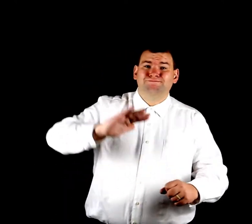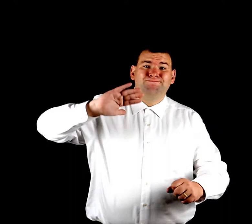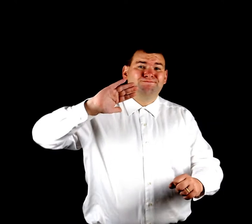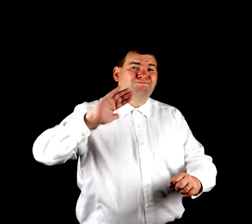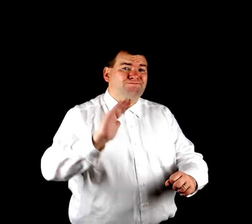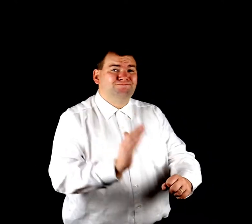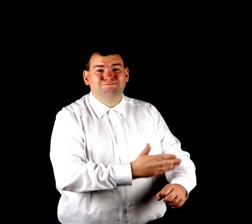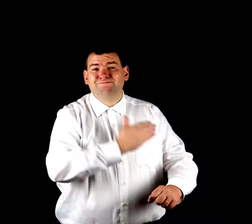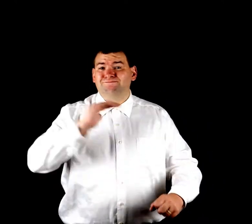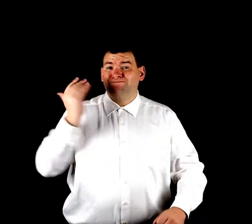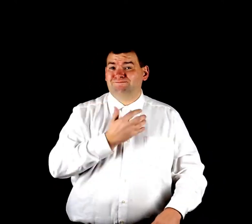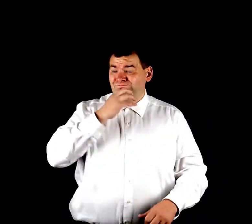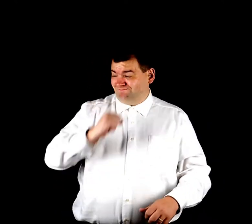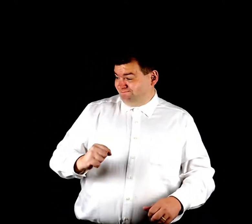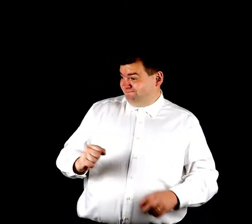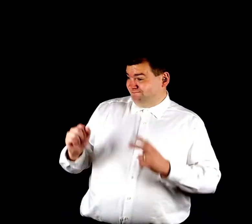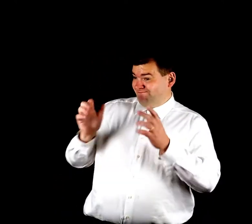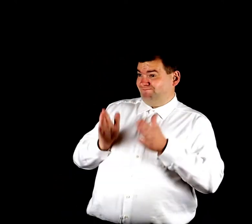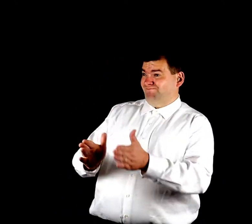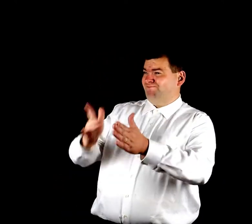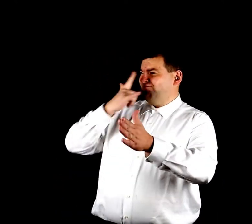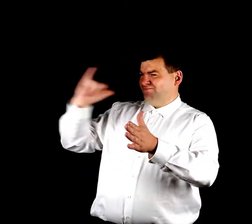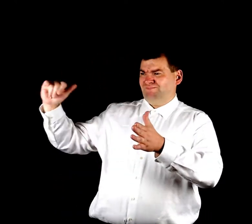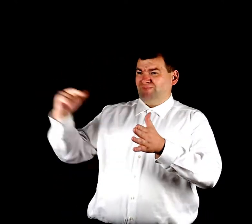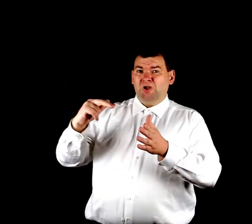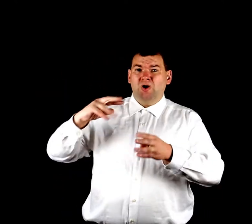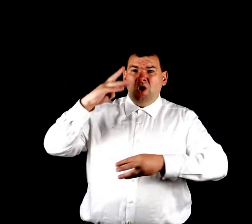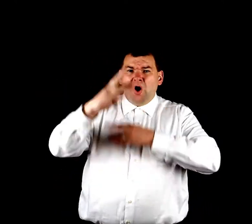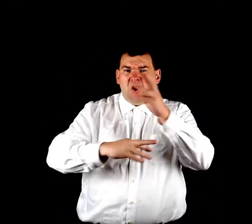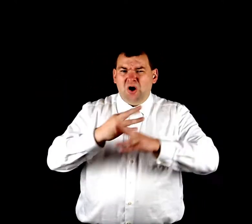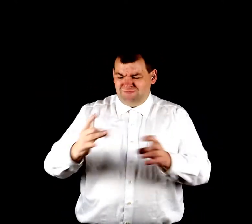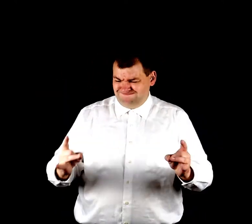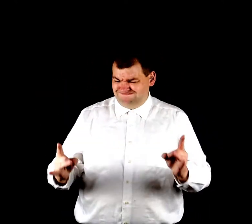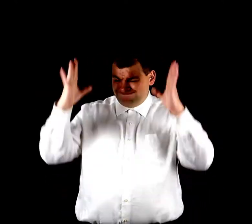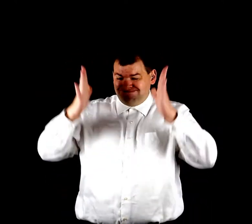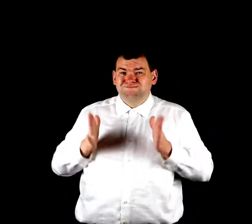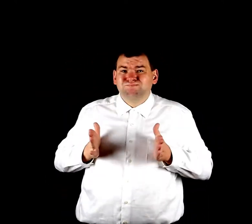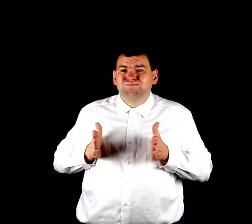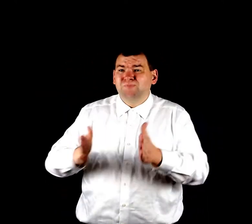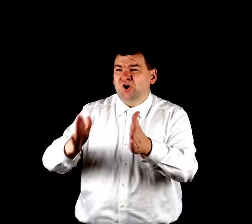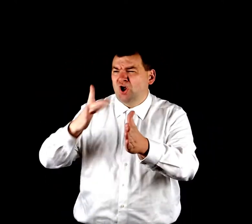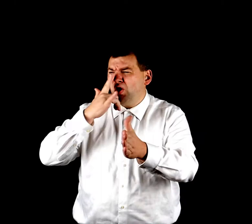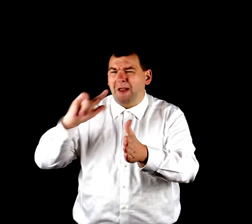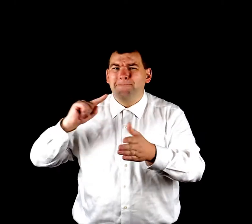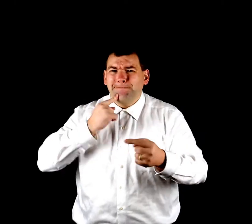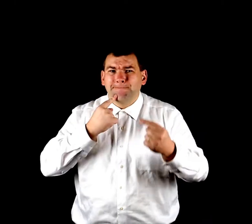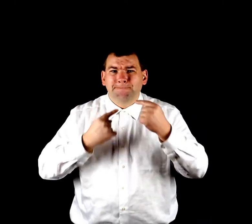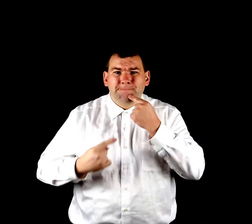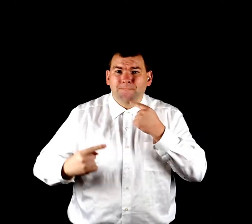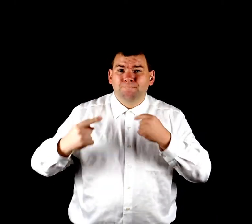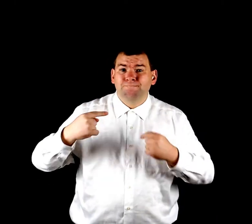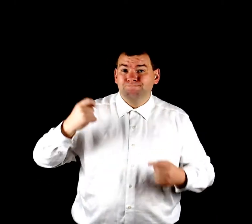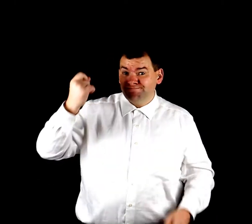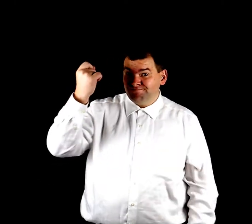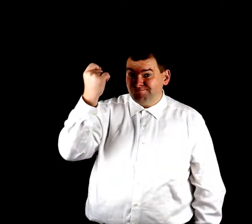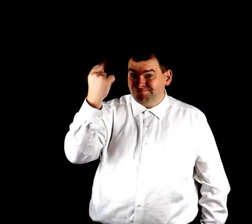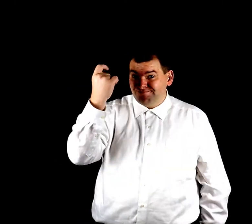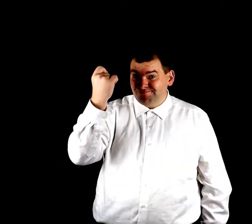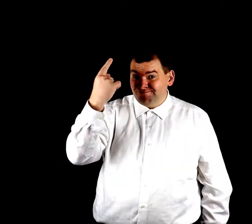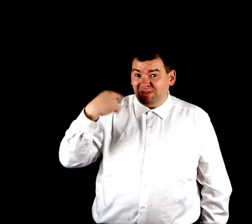Our highway may look to worldly men Like it's a road to a bitter end For